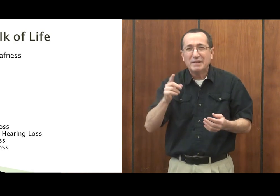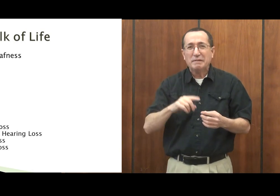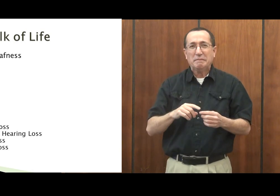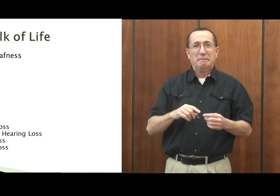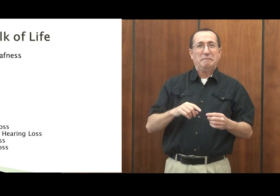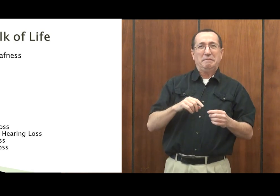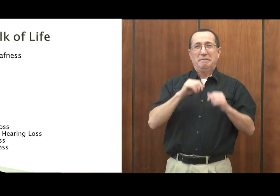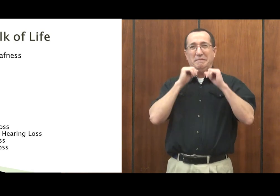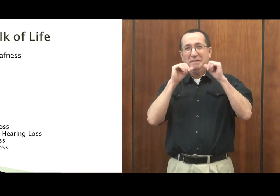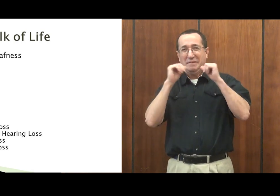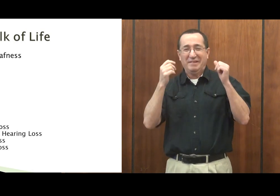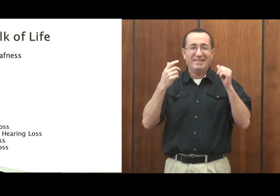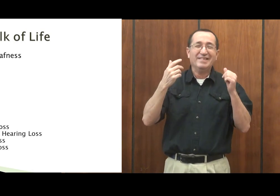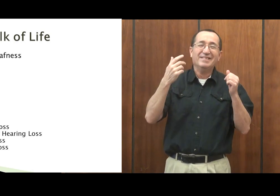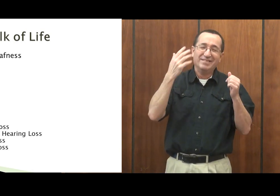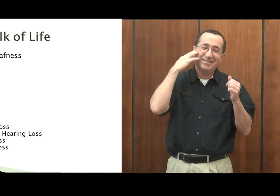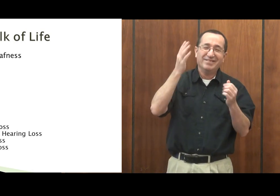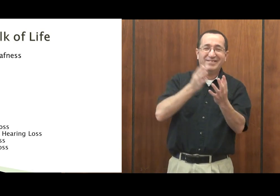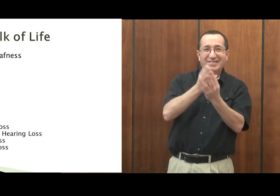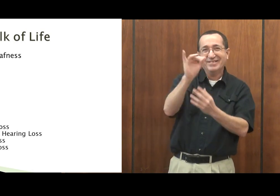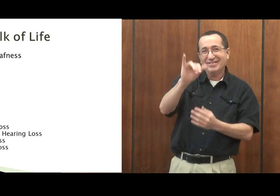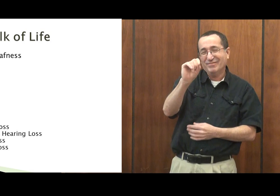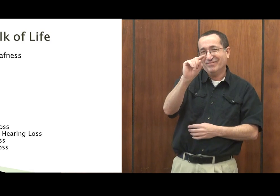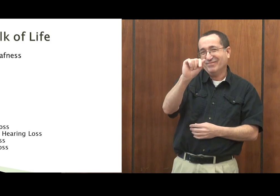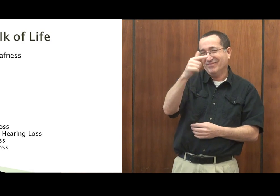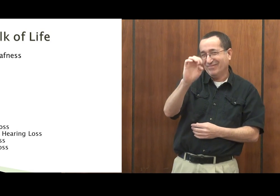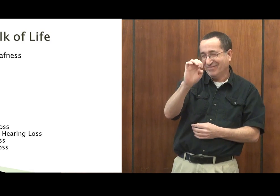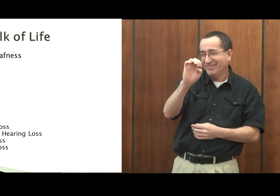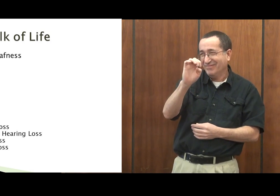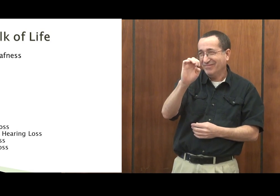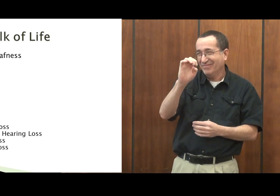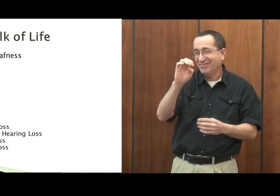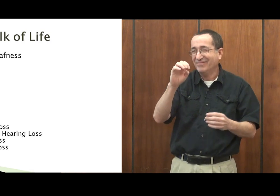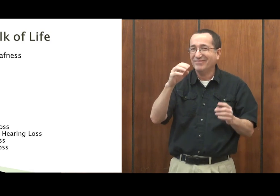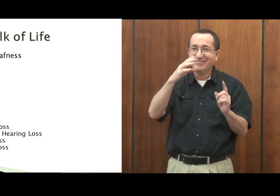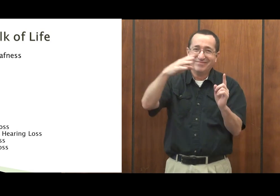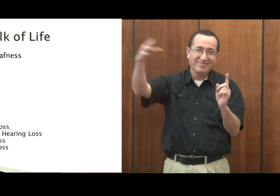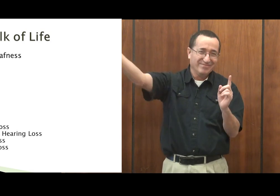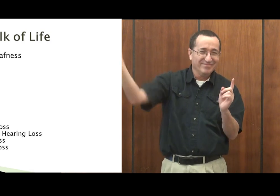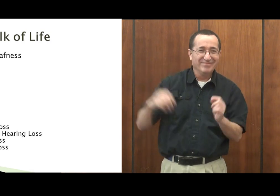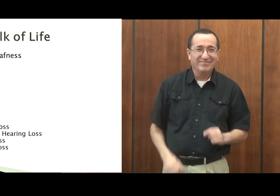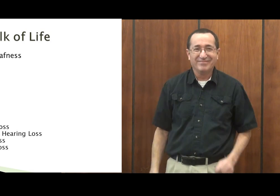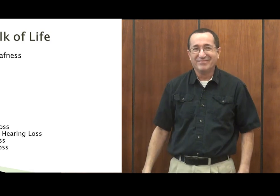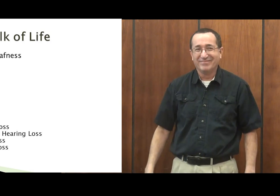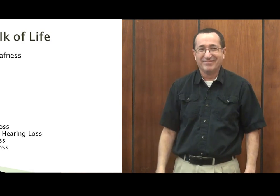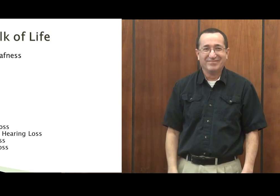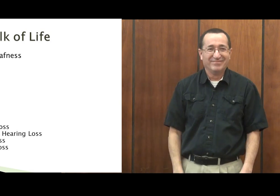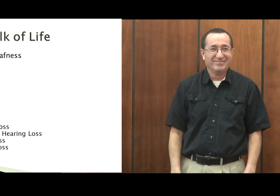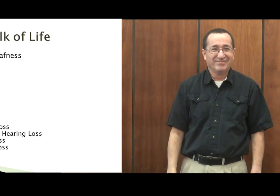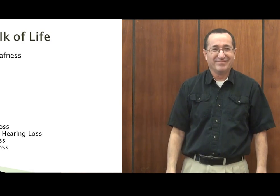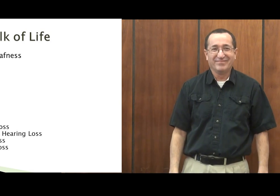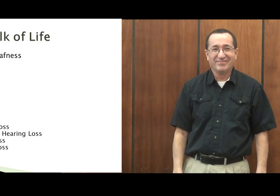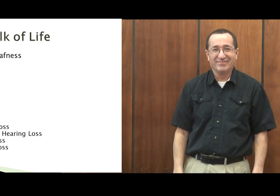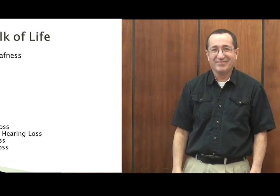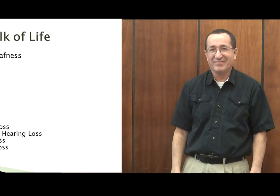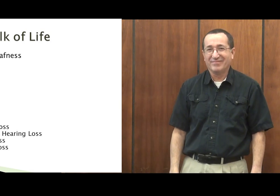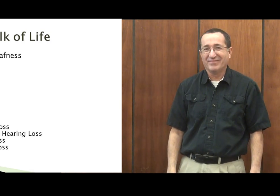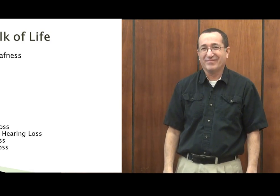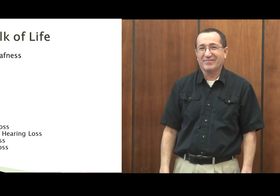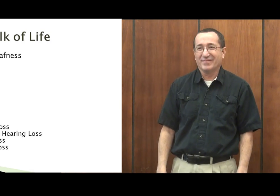them hear better. And other people is like, I don't need a hearing aid. And you can see that it's, there's so, it can happen and it does happen